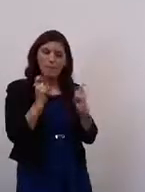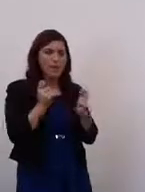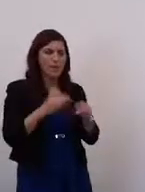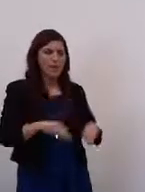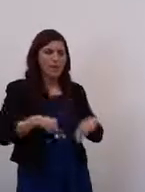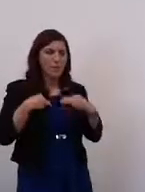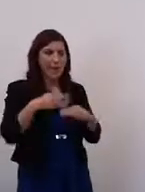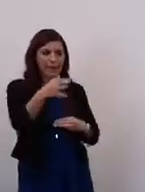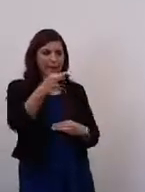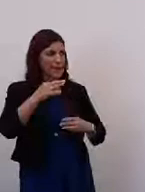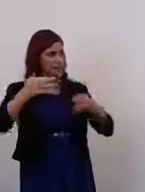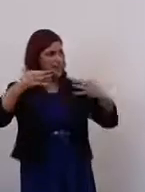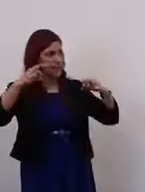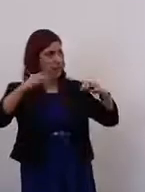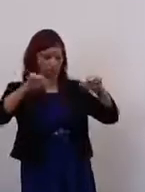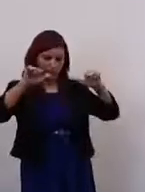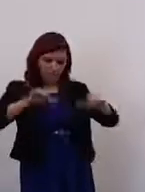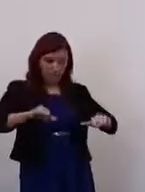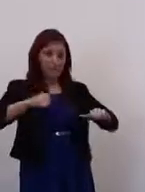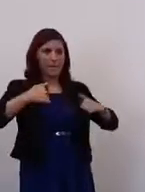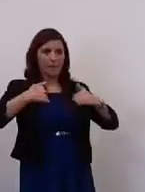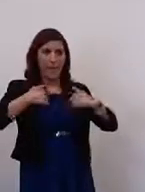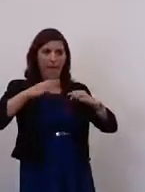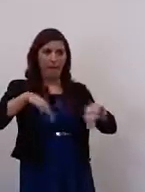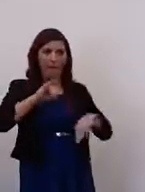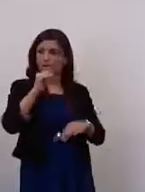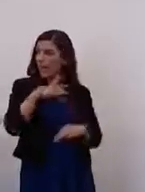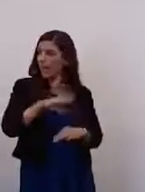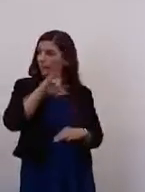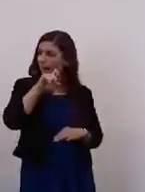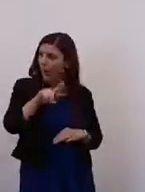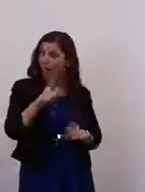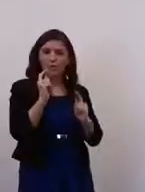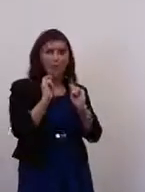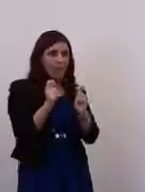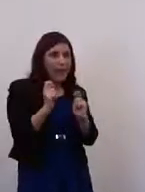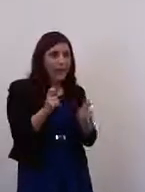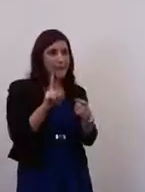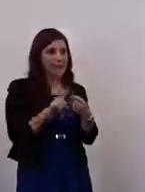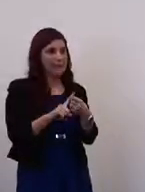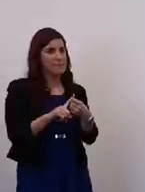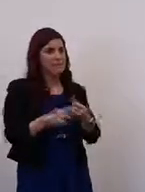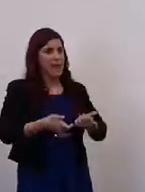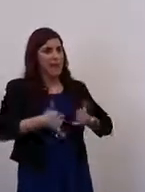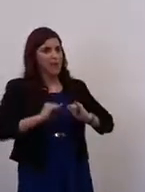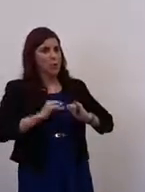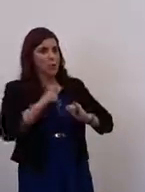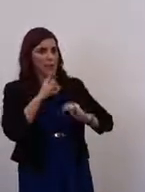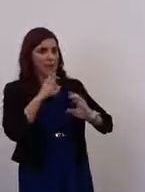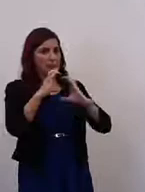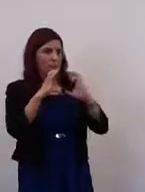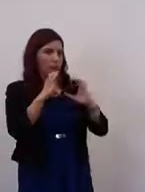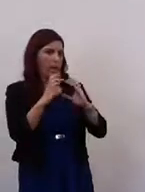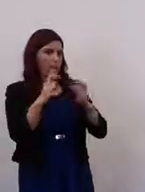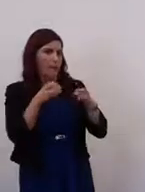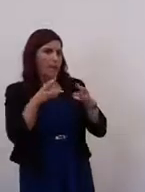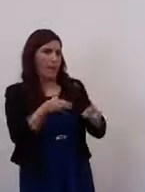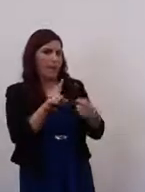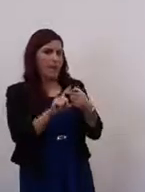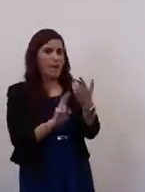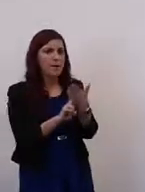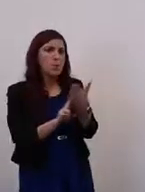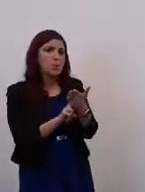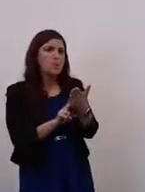and get a certificate confirming that you are jam card trained and able to communicate properly and use the